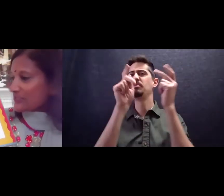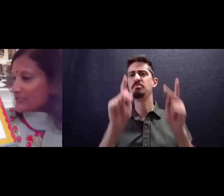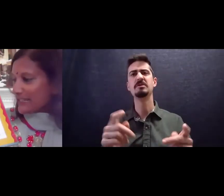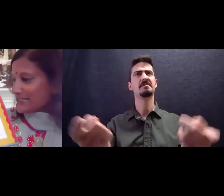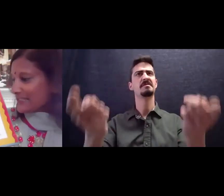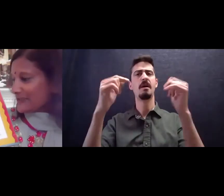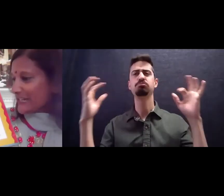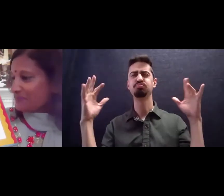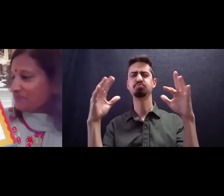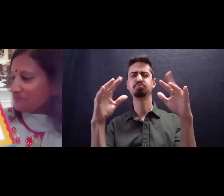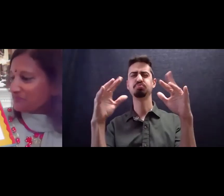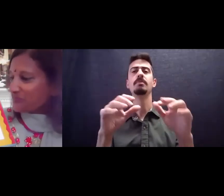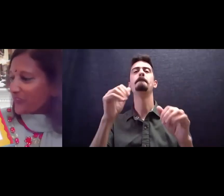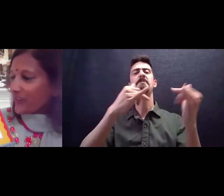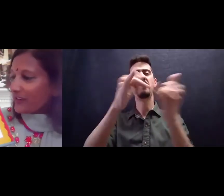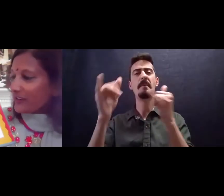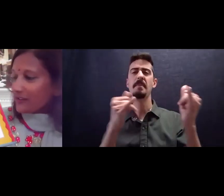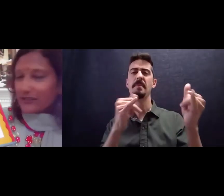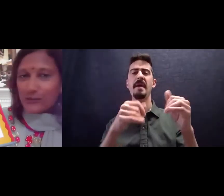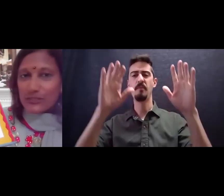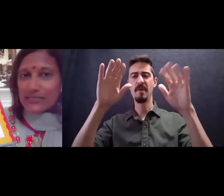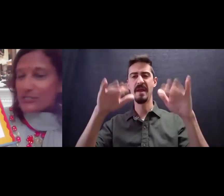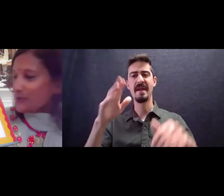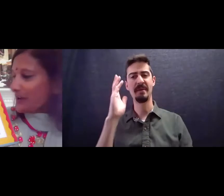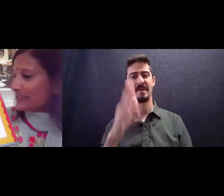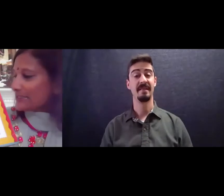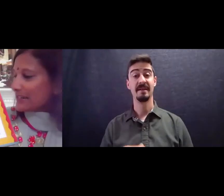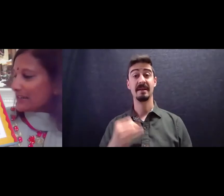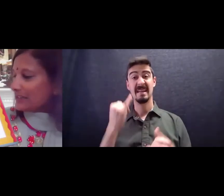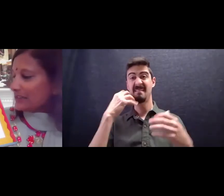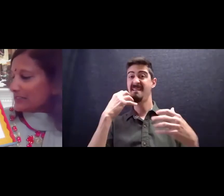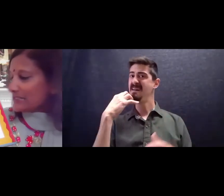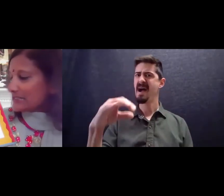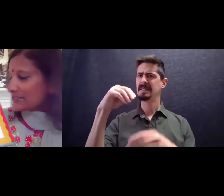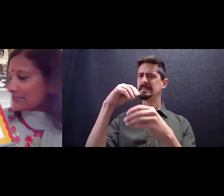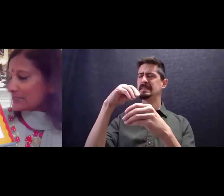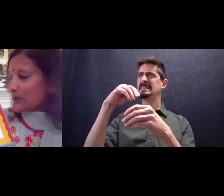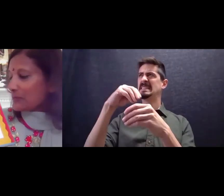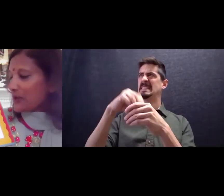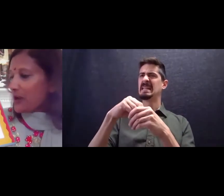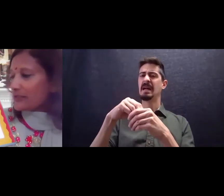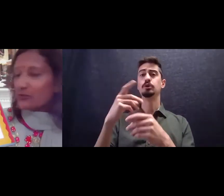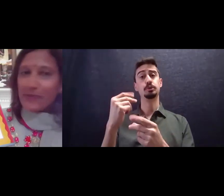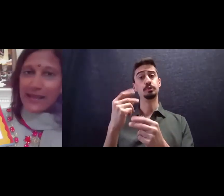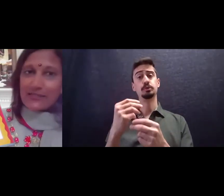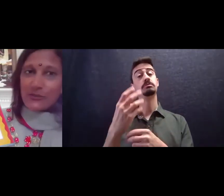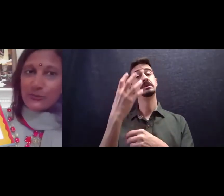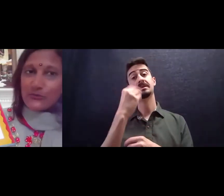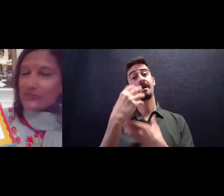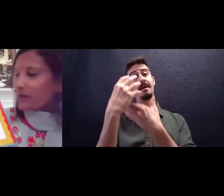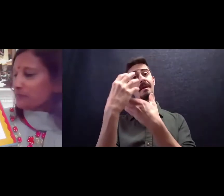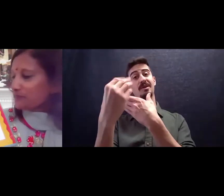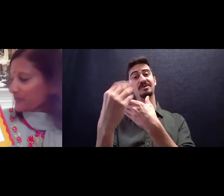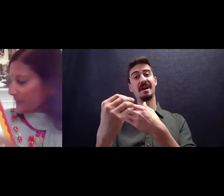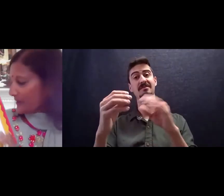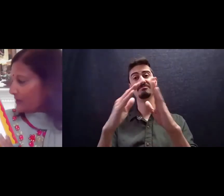would start dancing in the rain when it's too hot inside Indians sleep on cots or mats on the